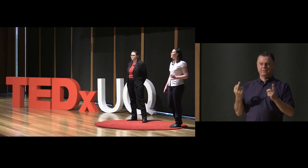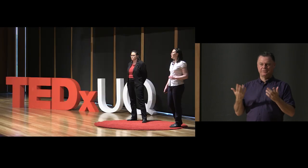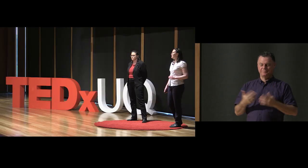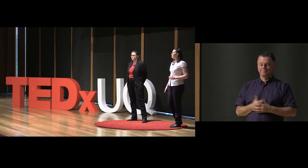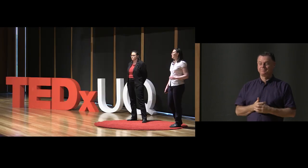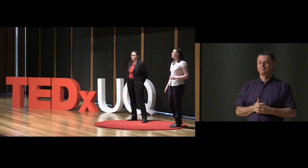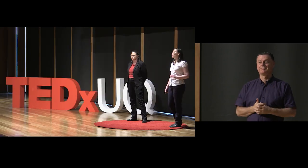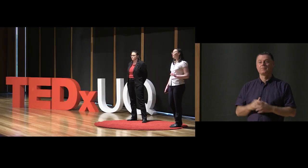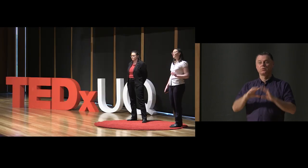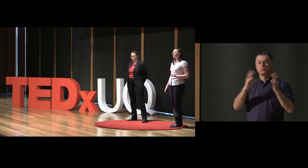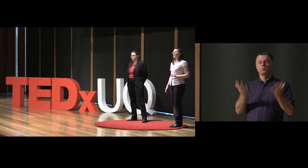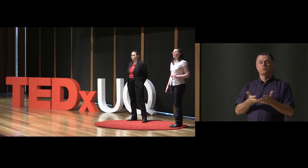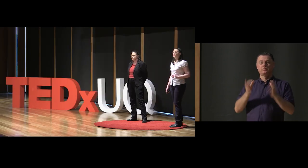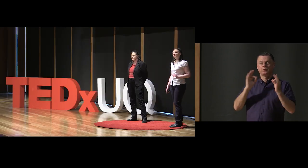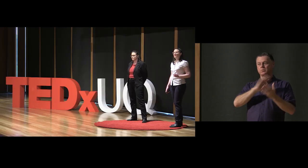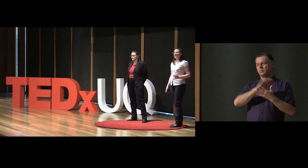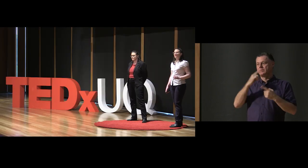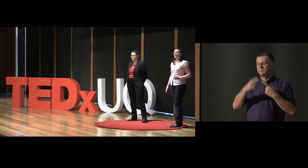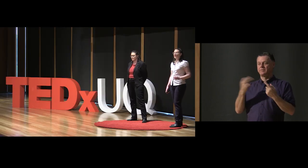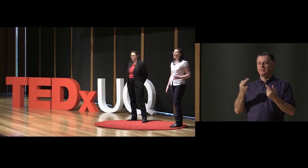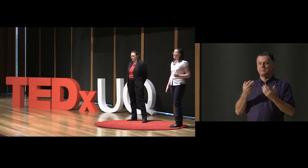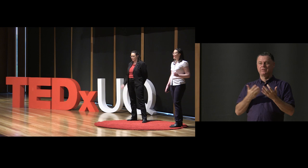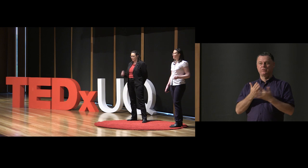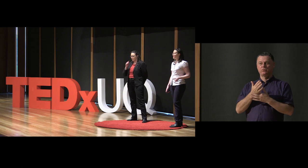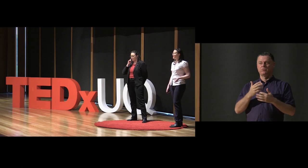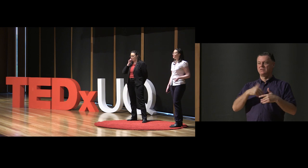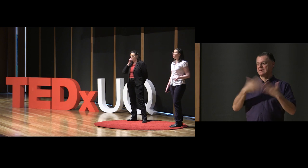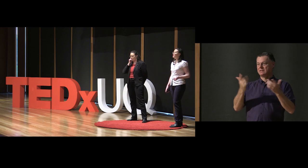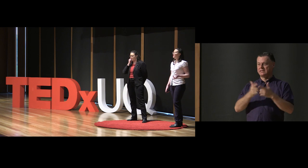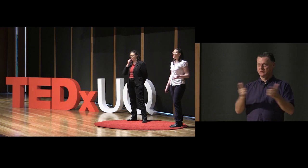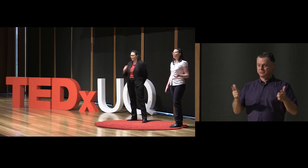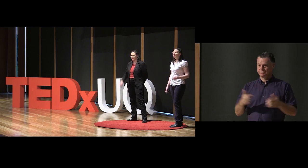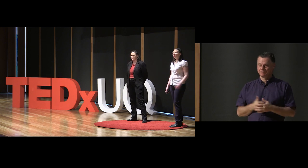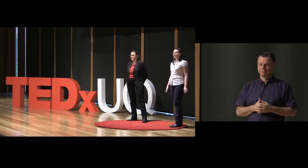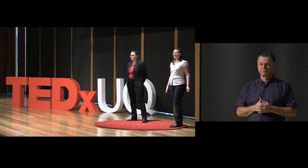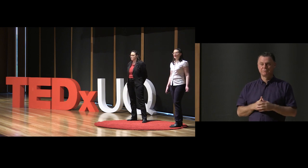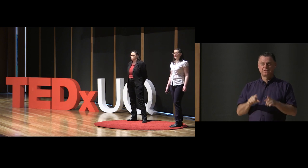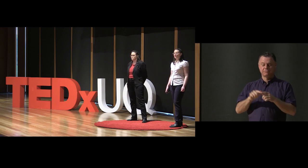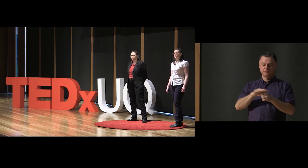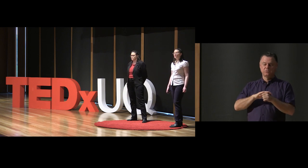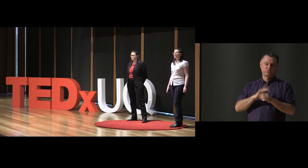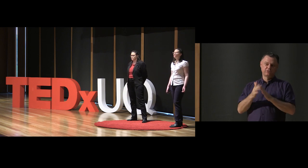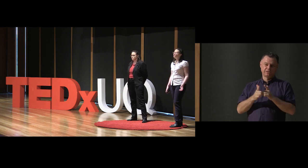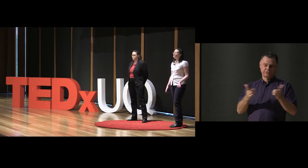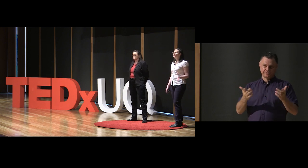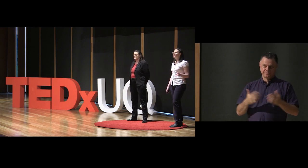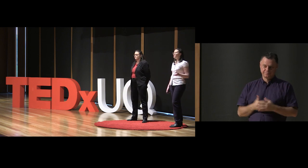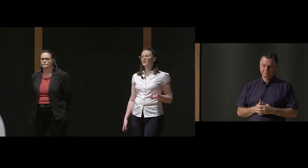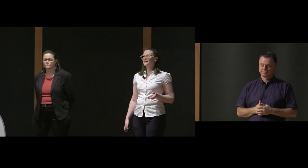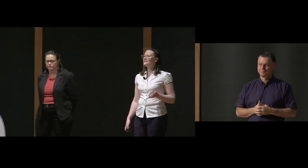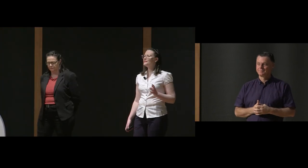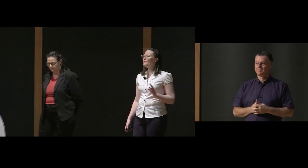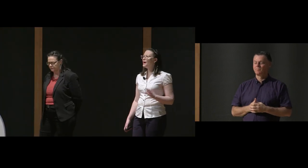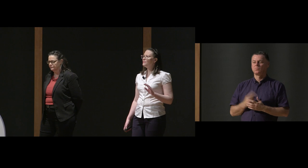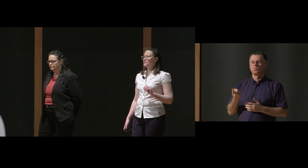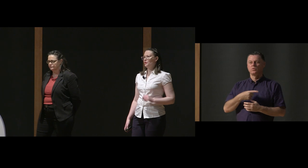In a perfect world, all information should be available in every language, including the local sign language. But